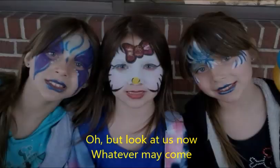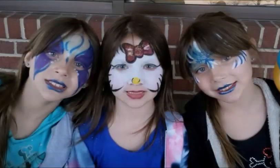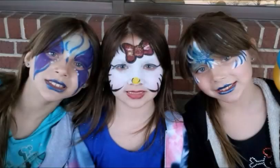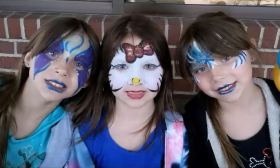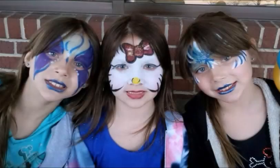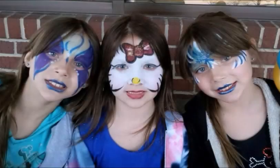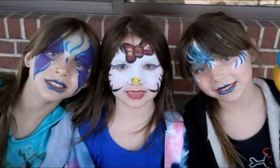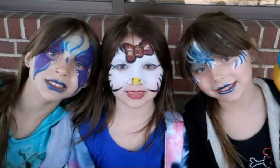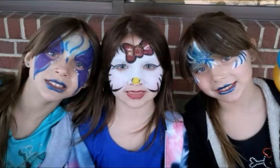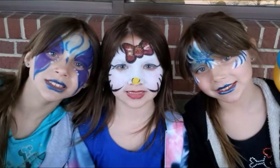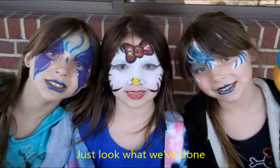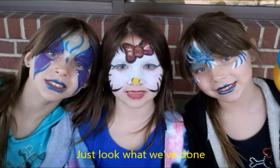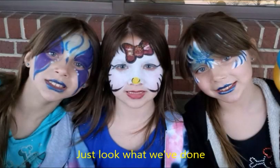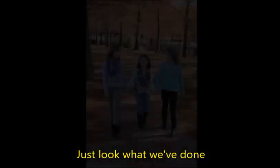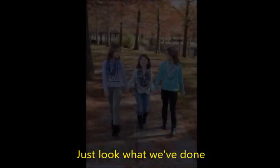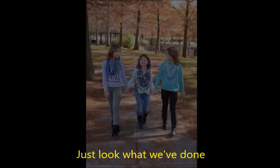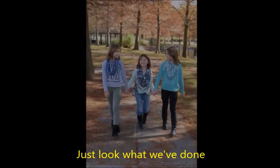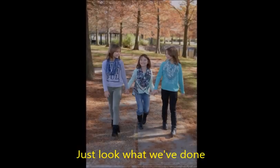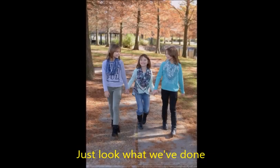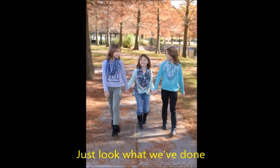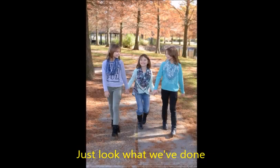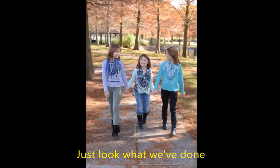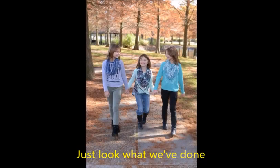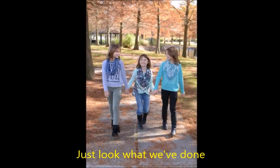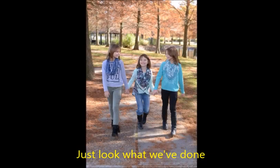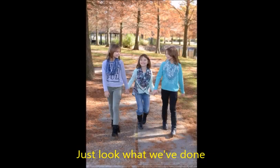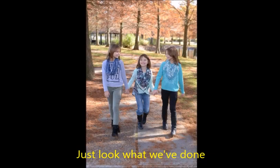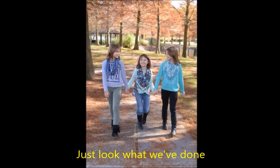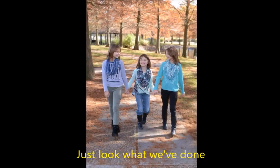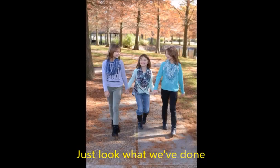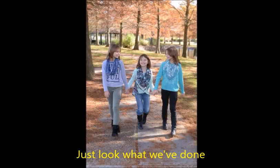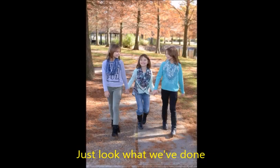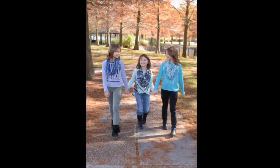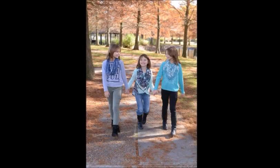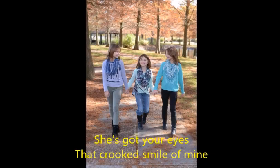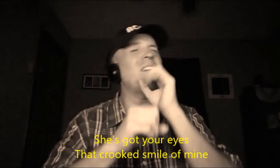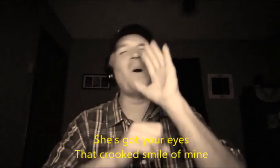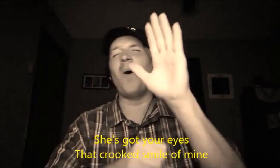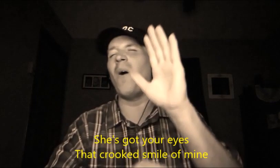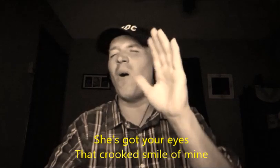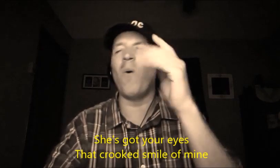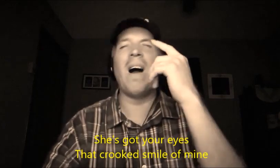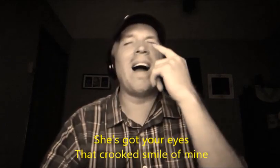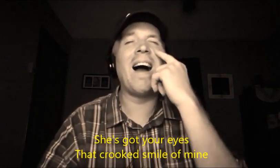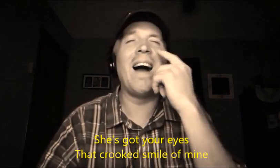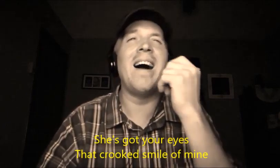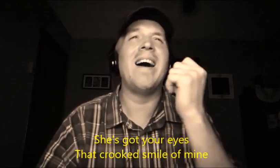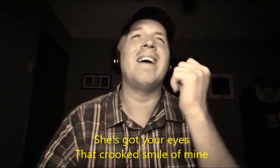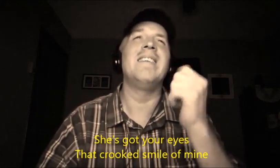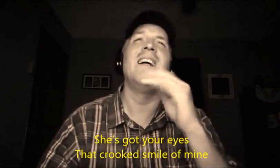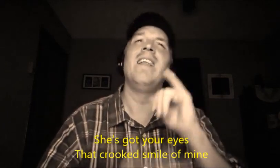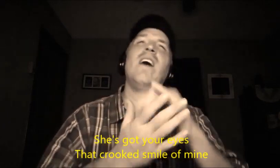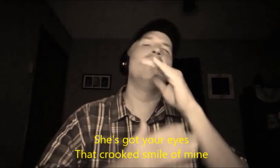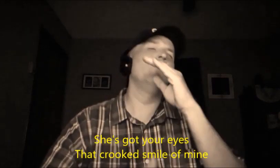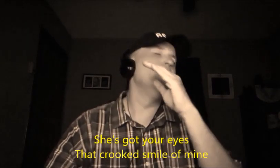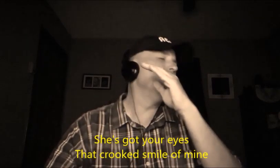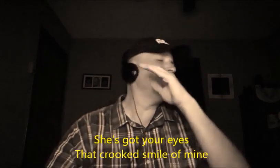may come Just look what we've done She's got your eyes That